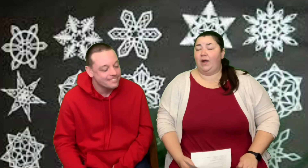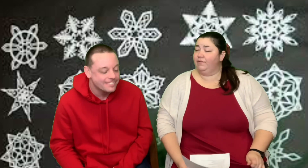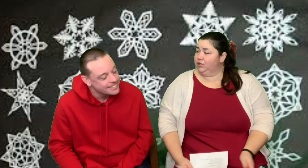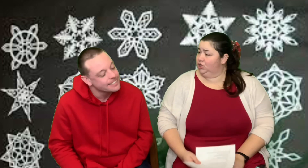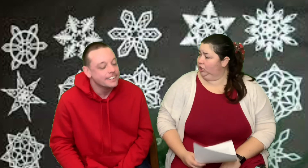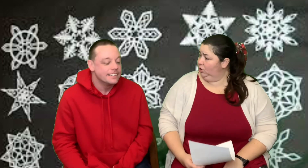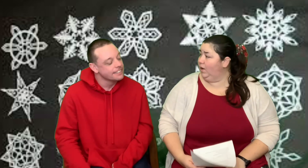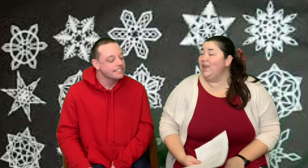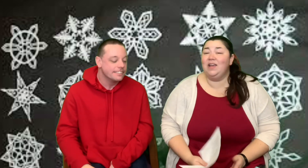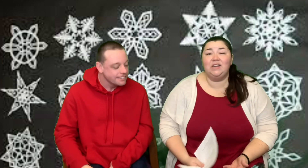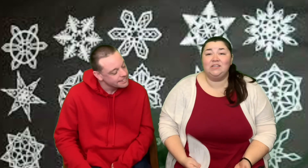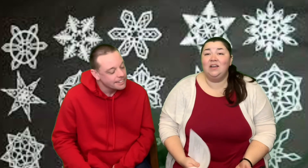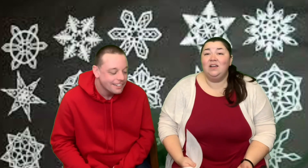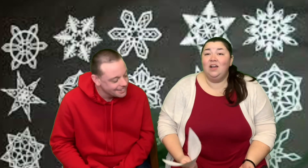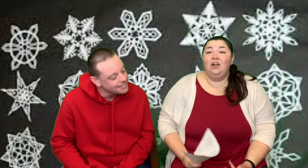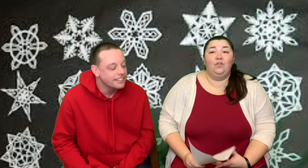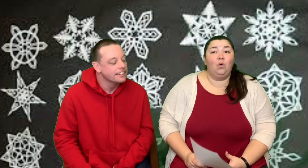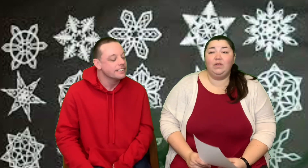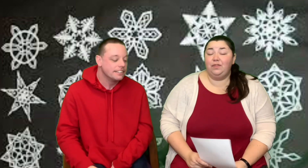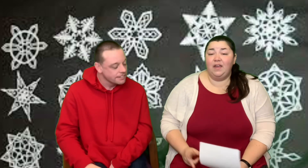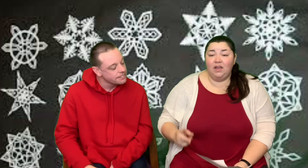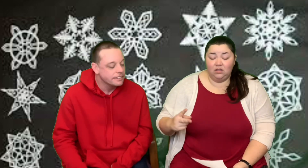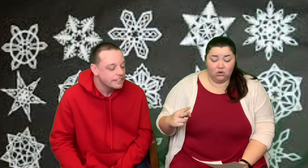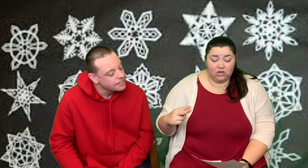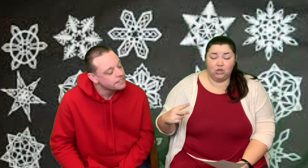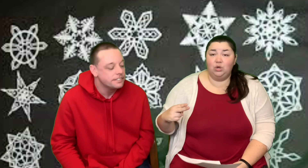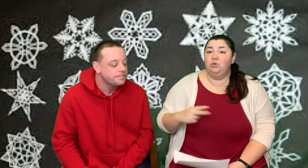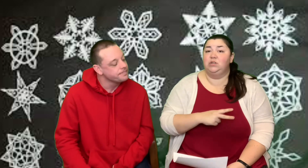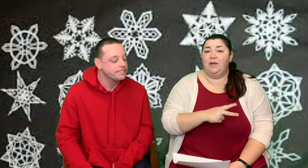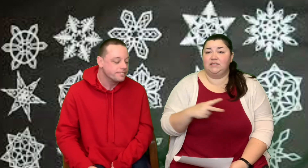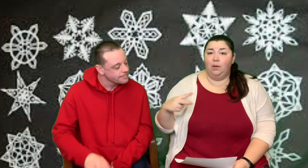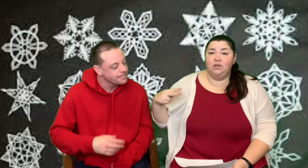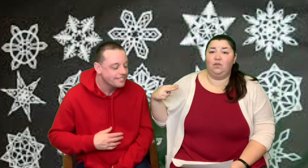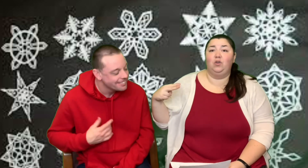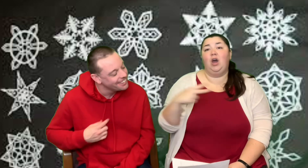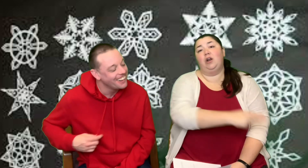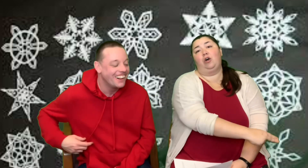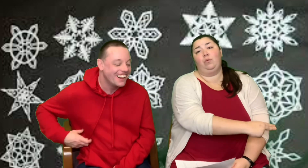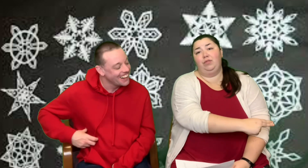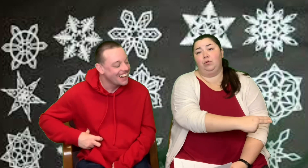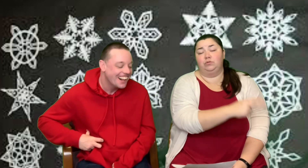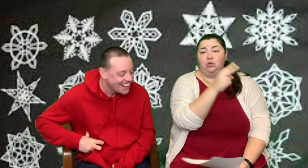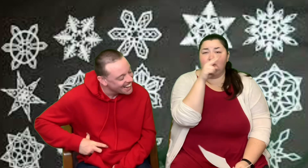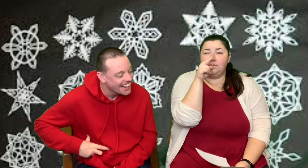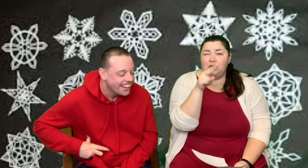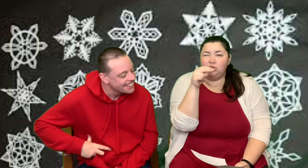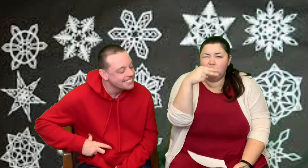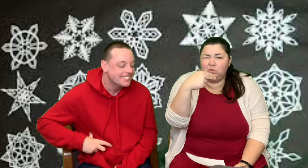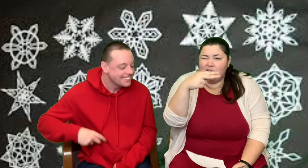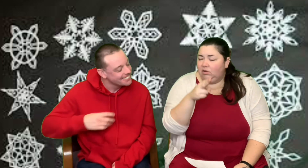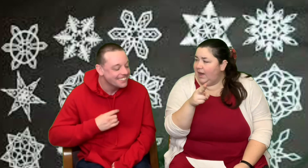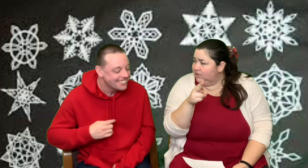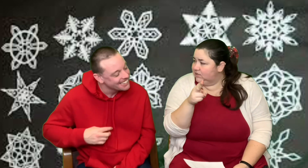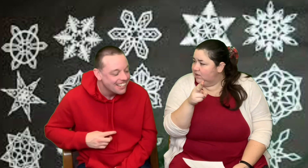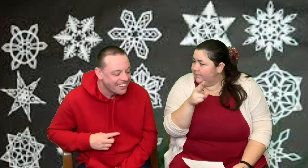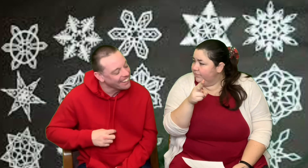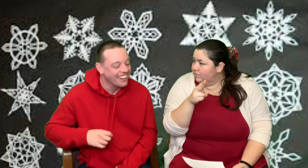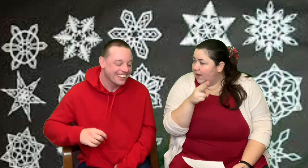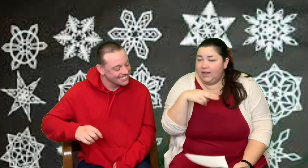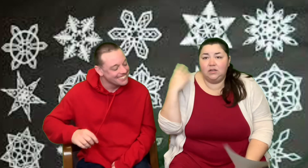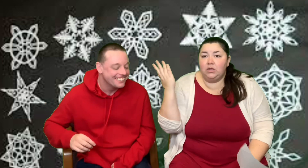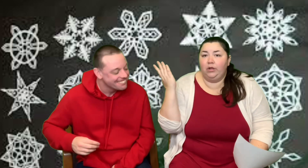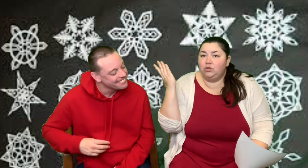craft to do, and the only thing you can do to mess up is you cut all the way through. So just make sure you do little cuts,